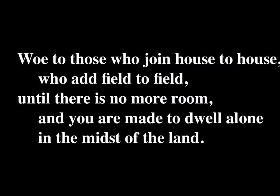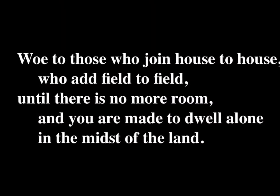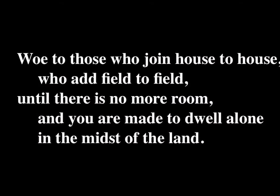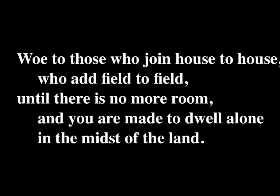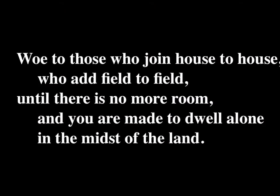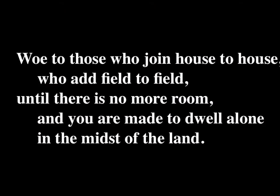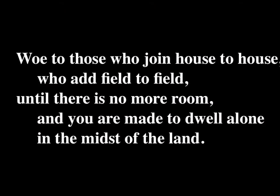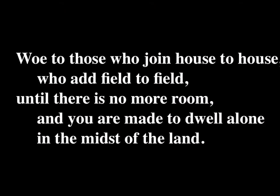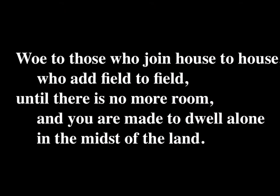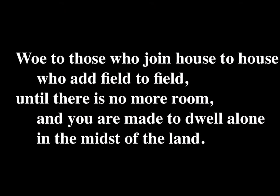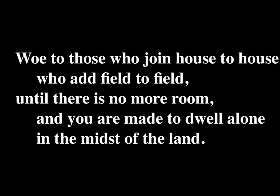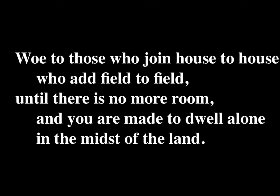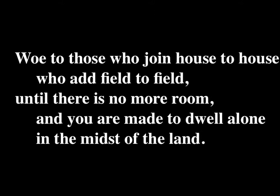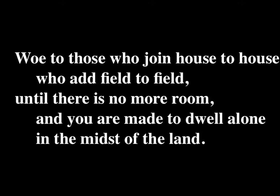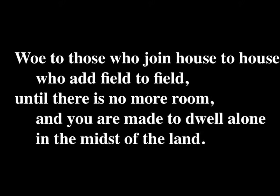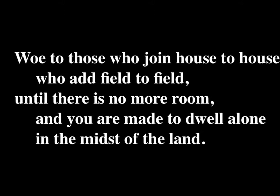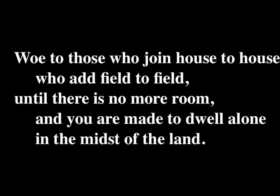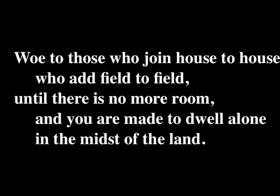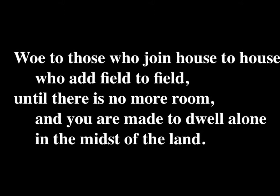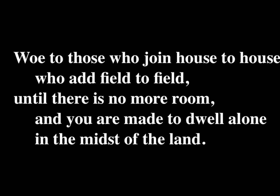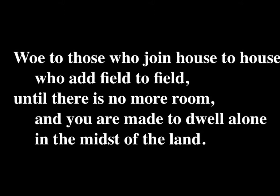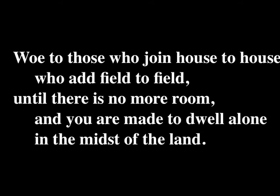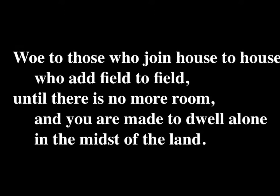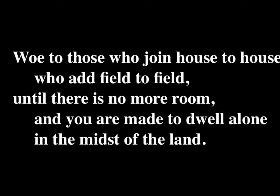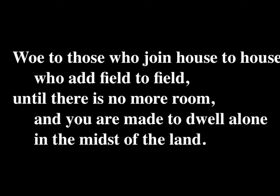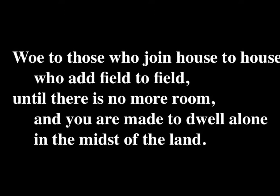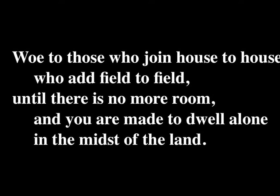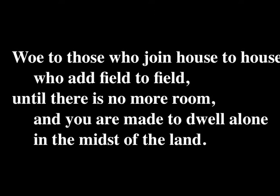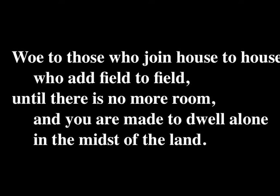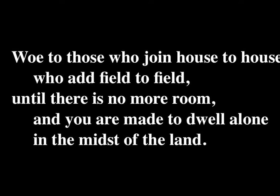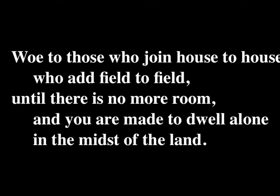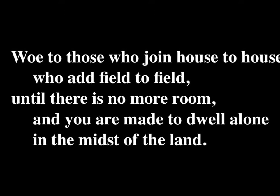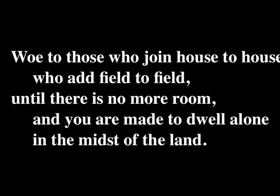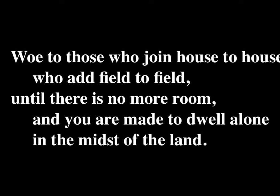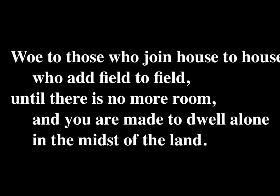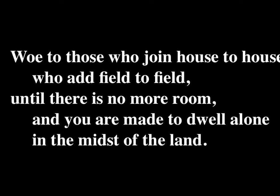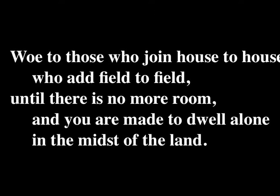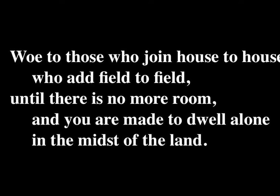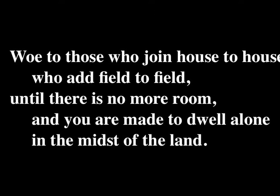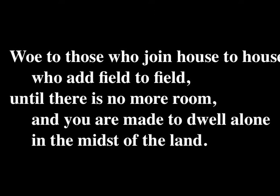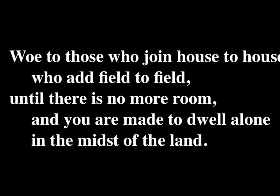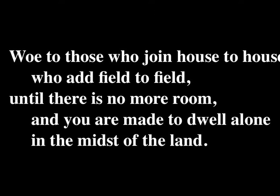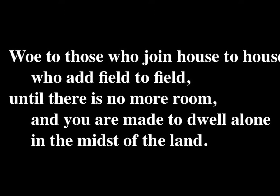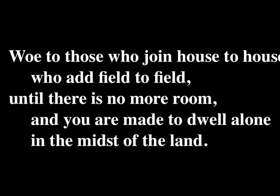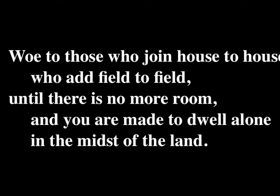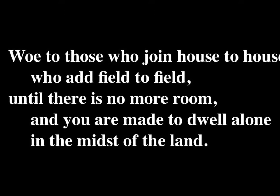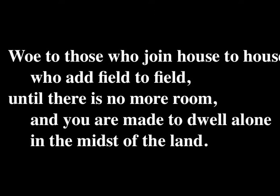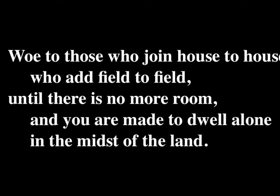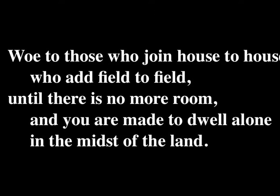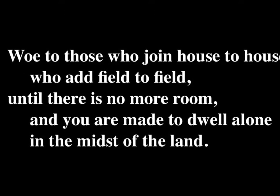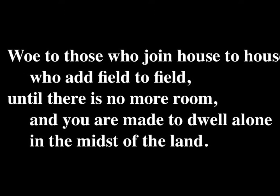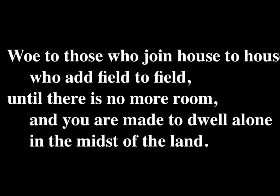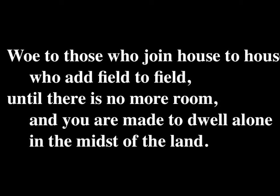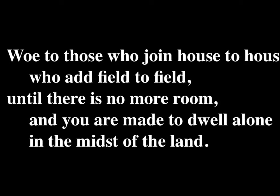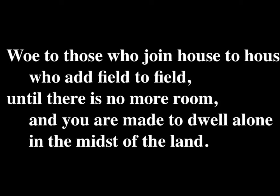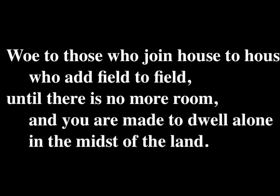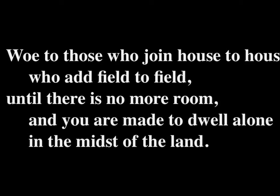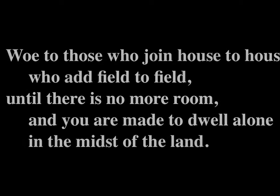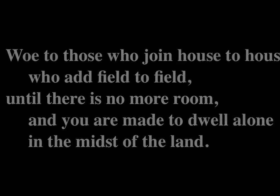Woe to those who joined house to house, who had filled to filled, until there is no more room. And you are made to dwell alone in the midst of